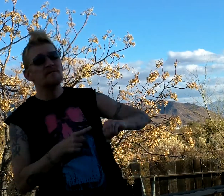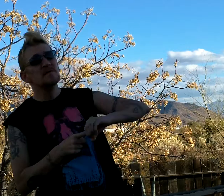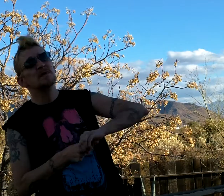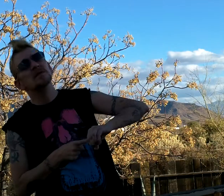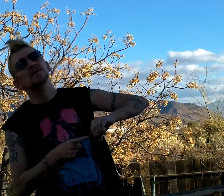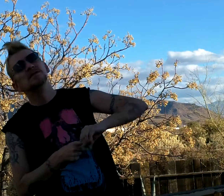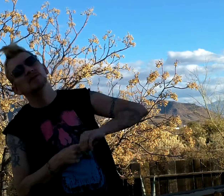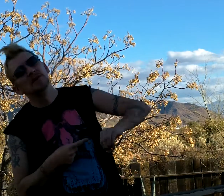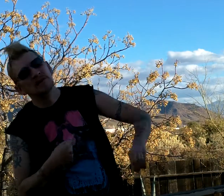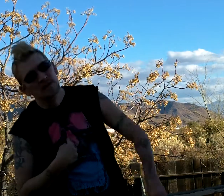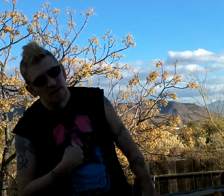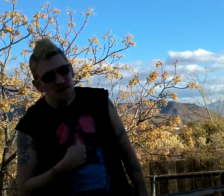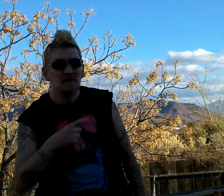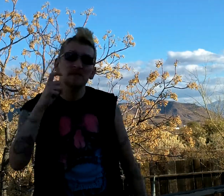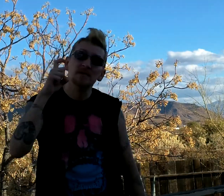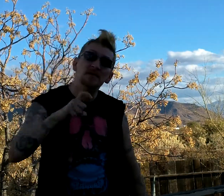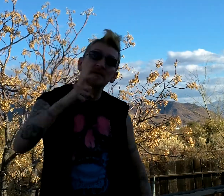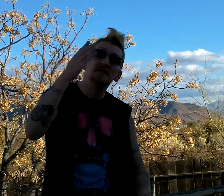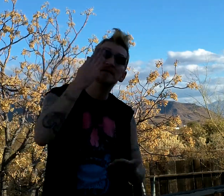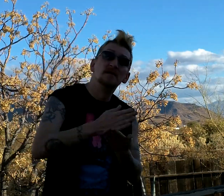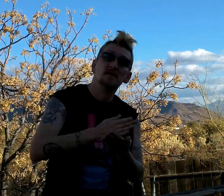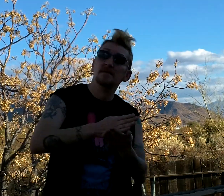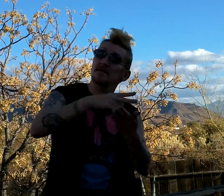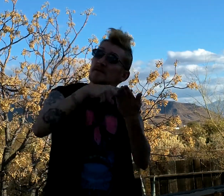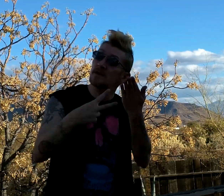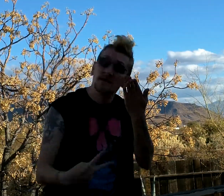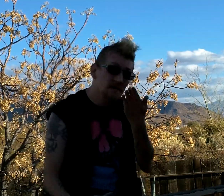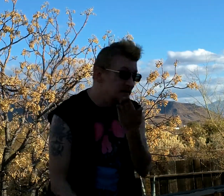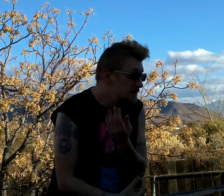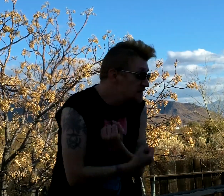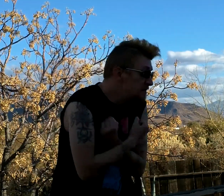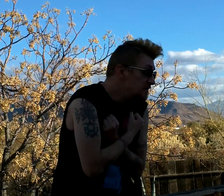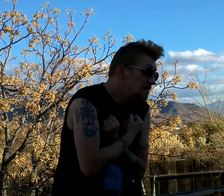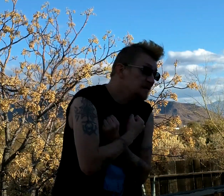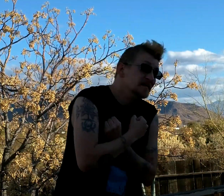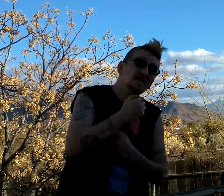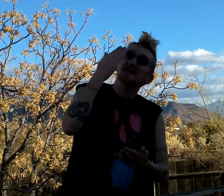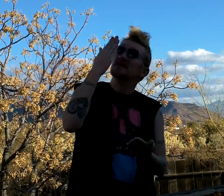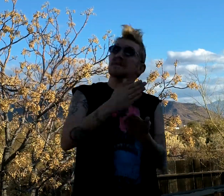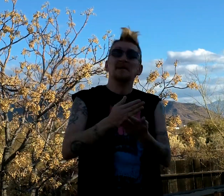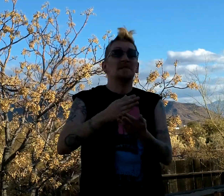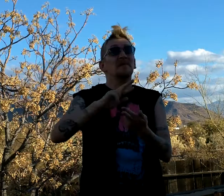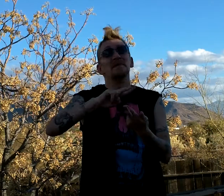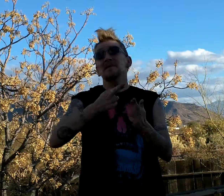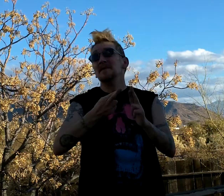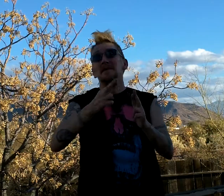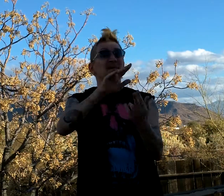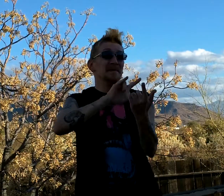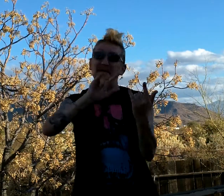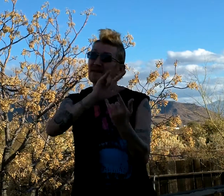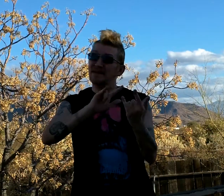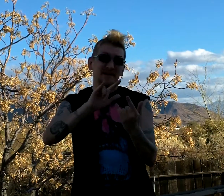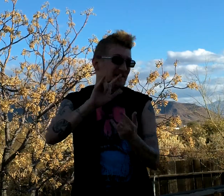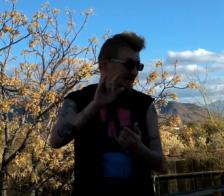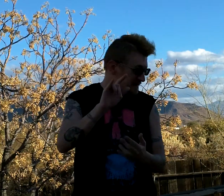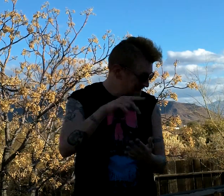fucks me up I must stop falling in love, stop falling in love,